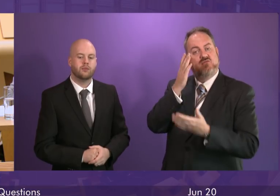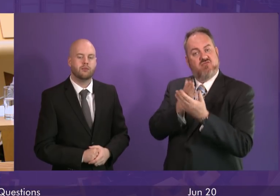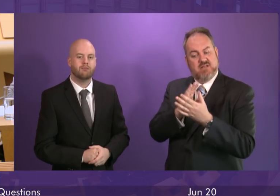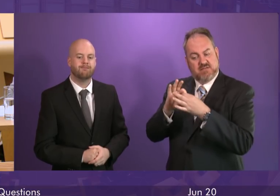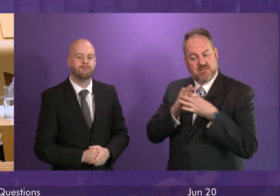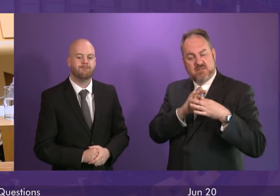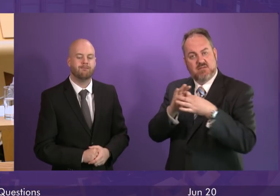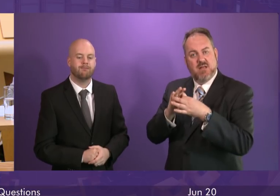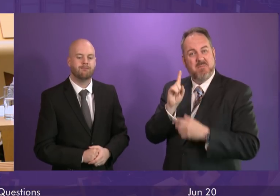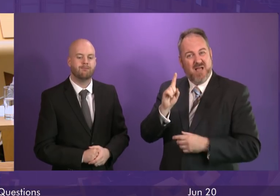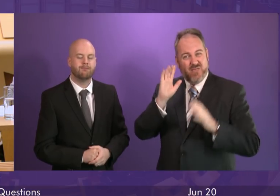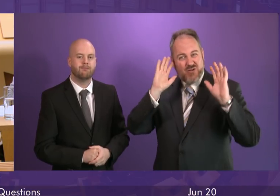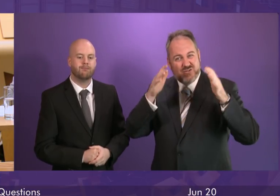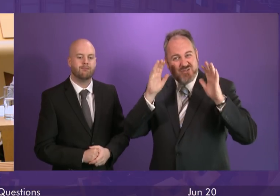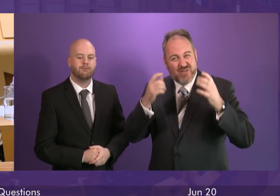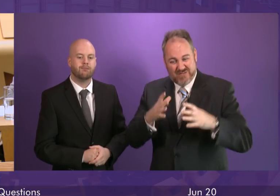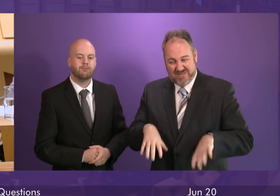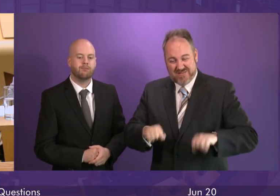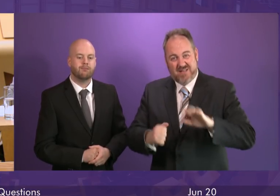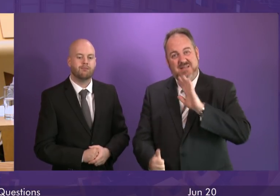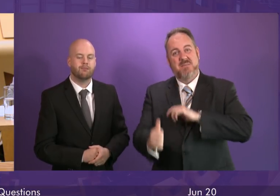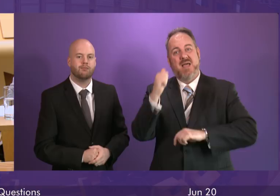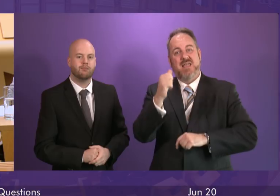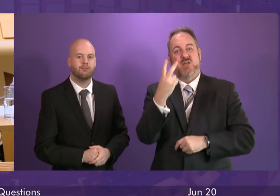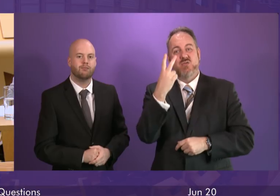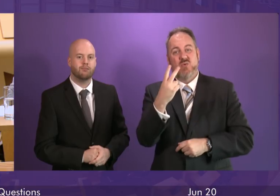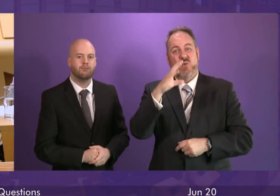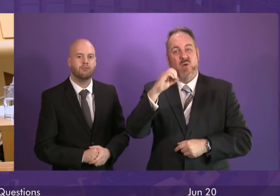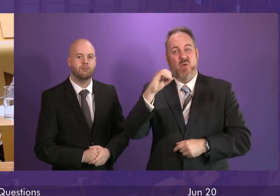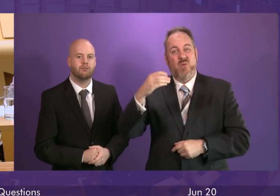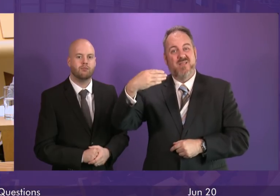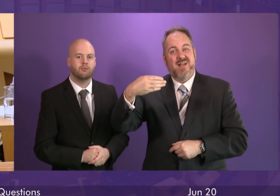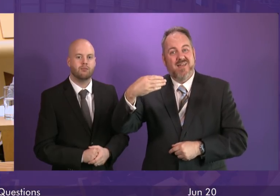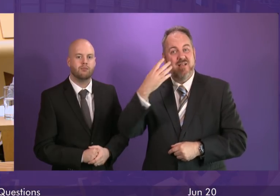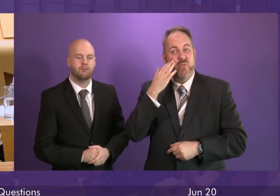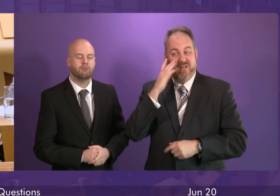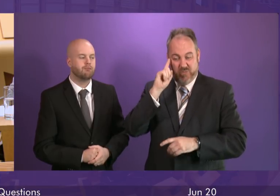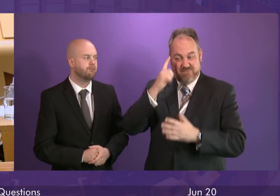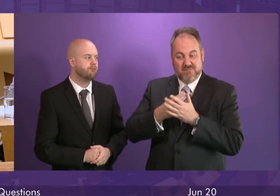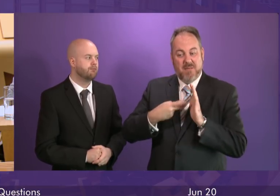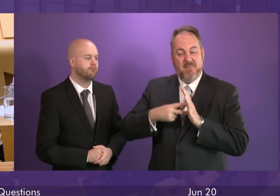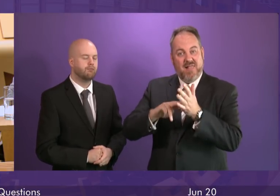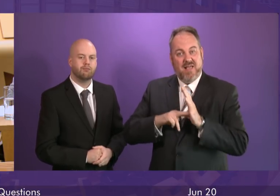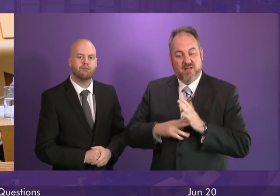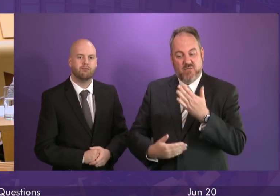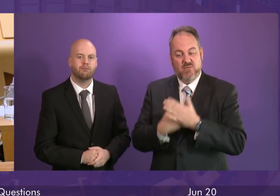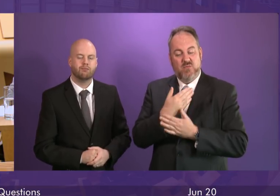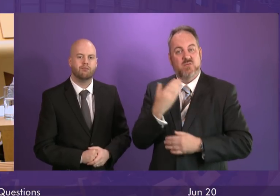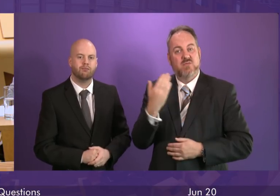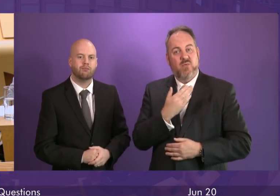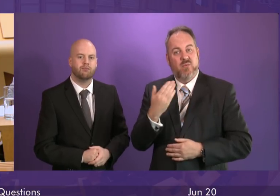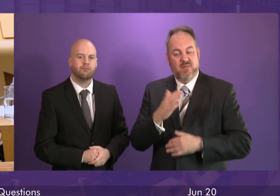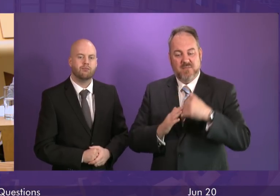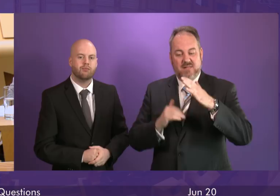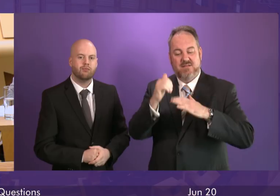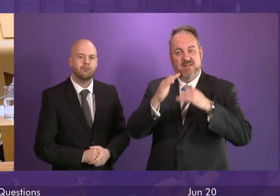were raised as far back as 2009 when plans for the school were first proposed and I hope that the ongoing review to which the First Minister